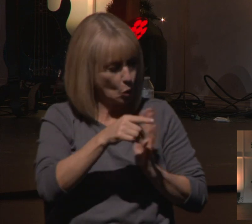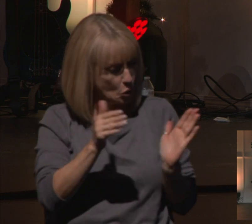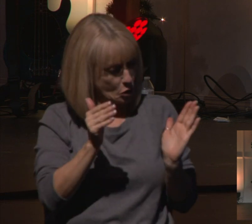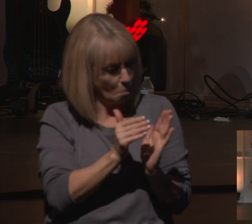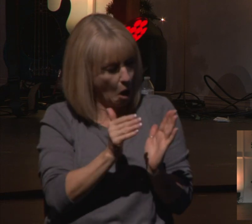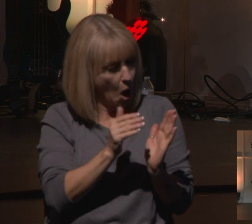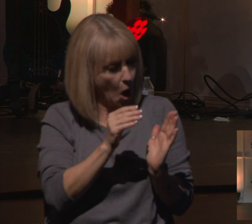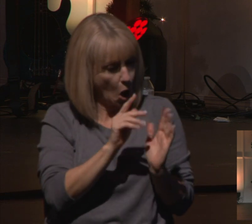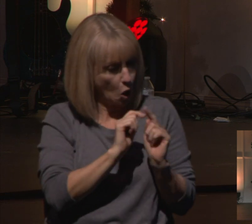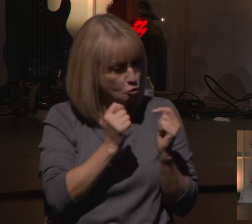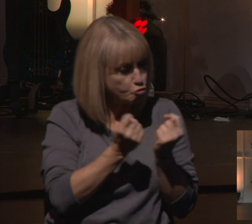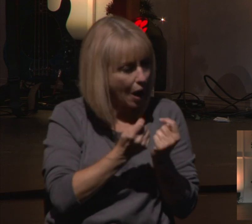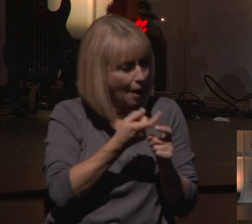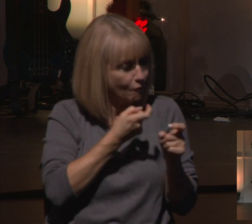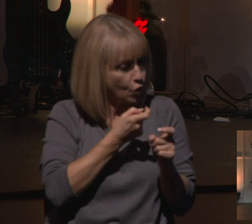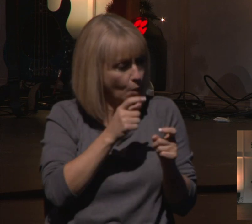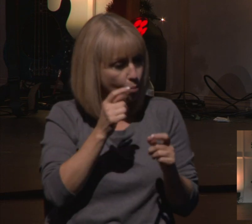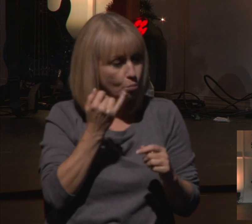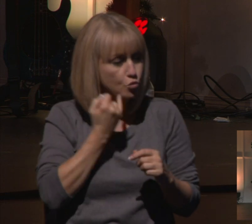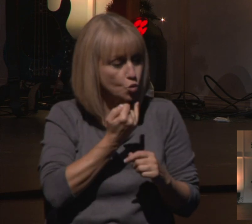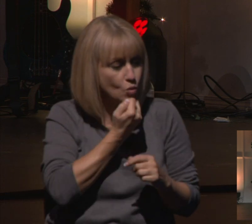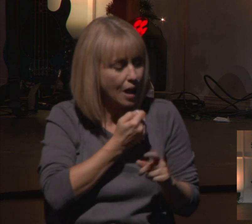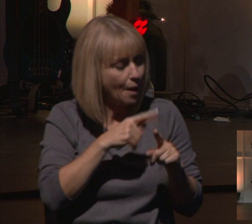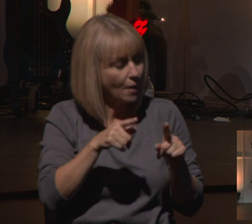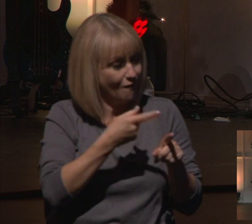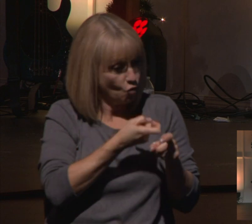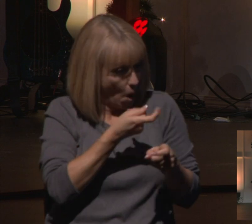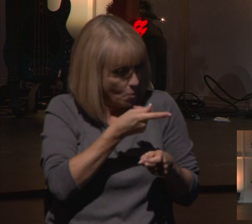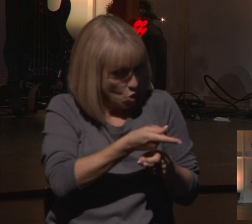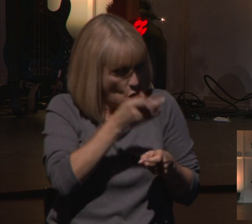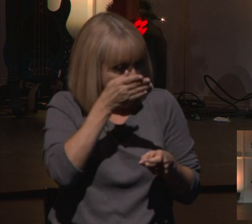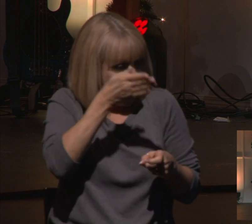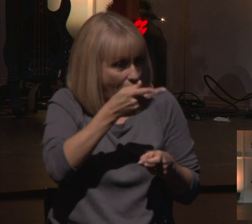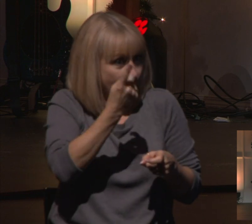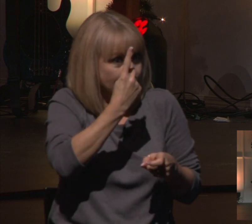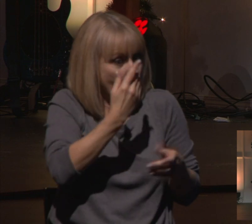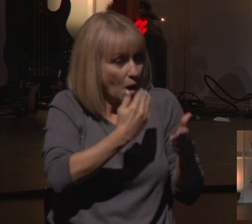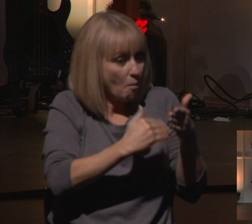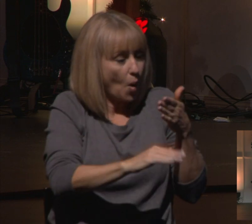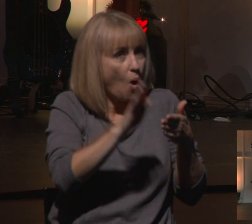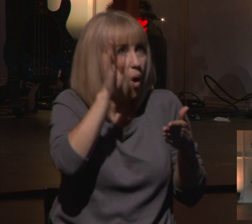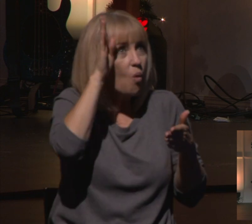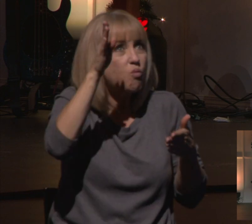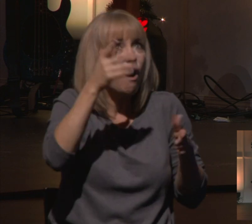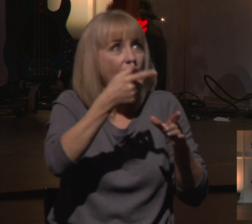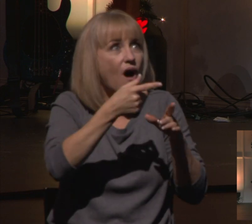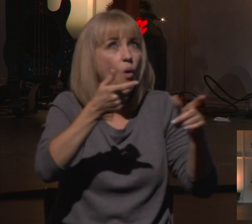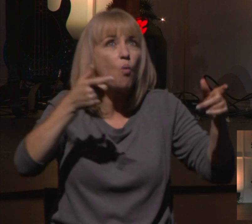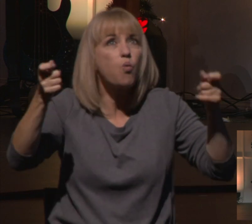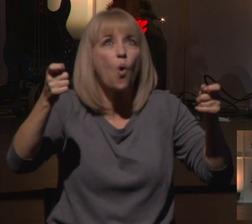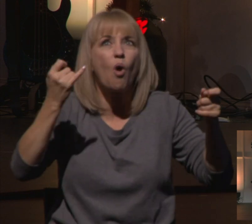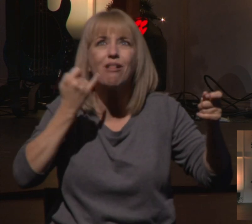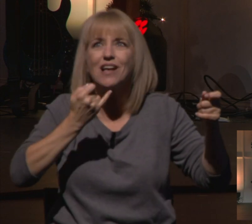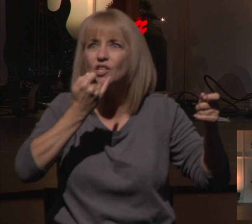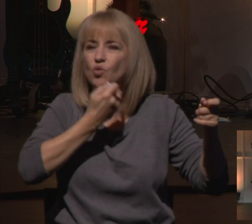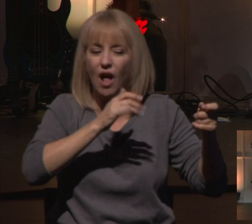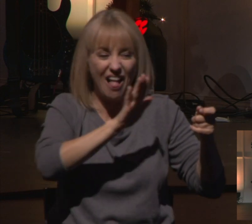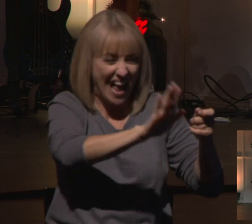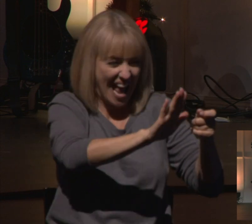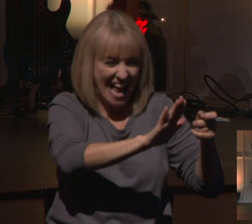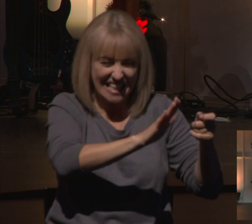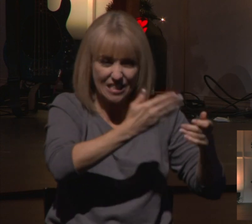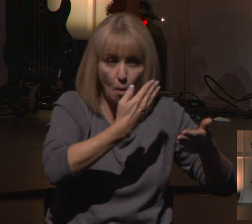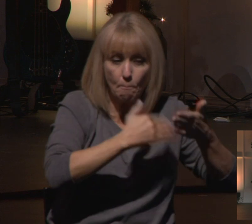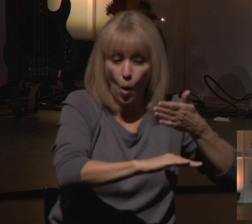of Judah, out of you will come for me one who will be ruler over Israel. Whose origins are from old, from ancient